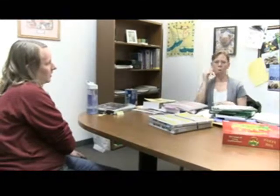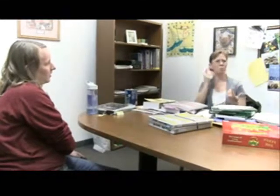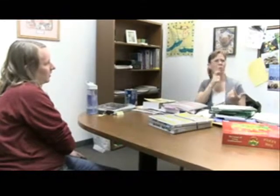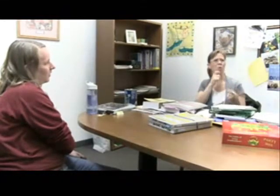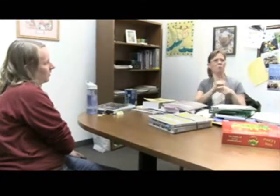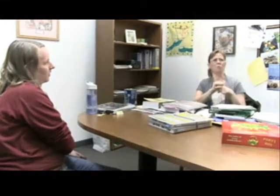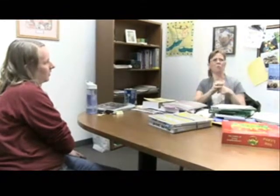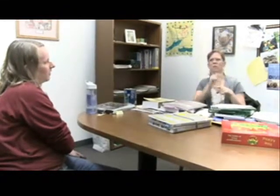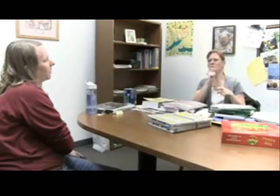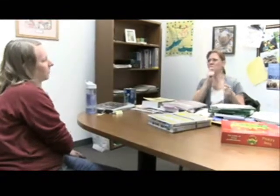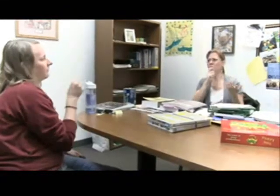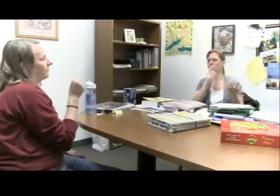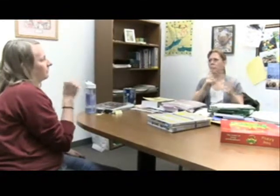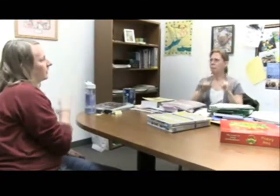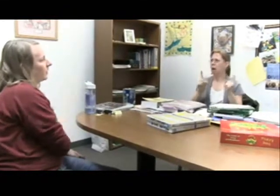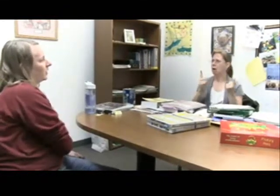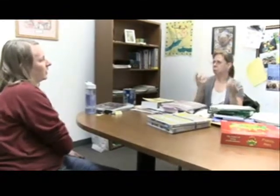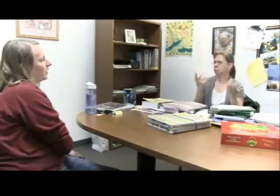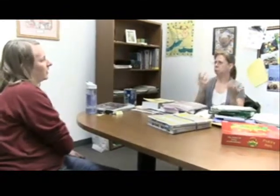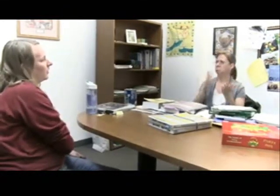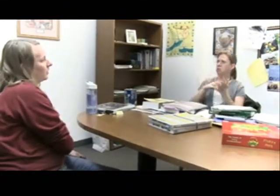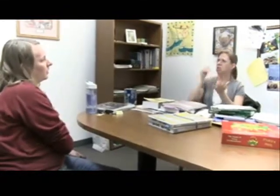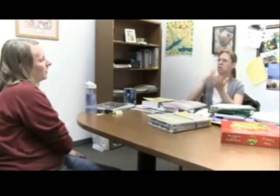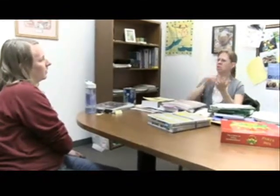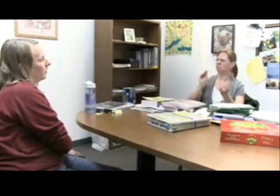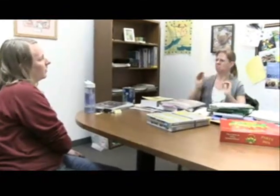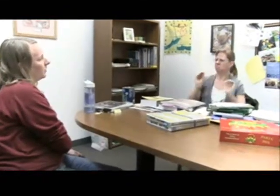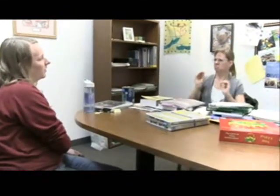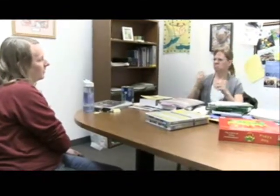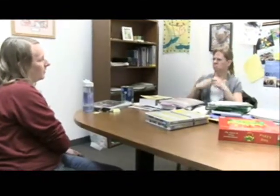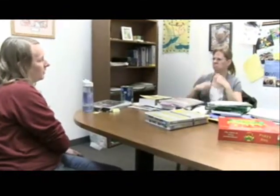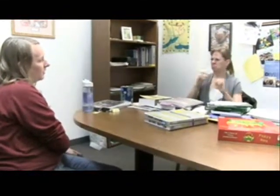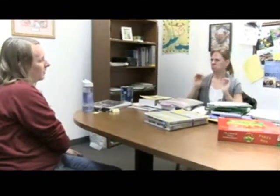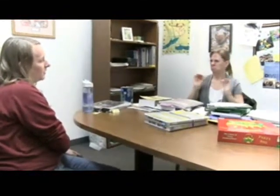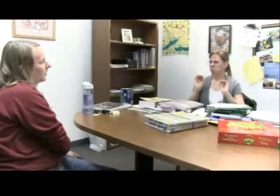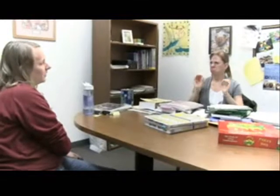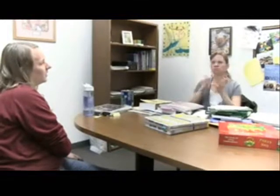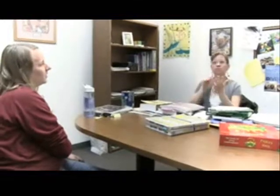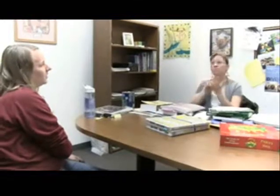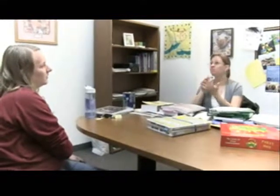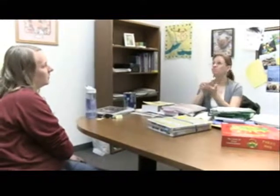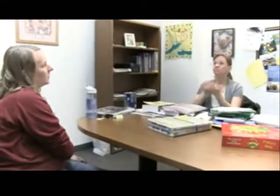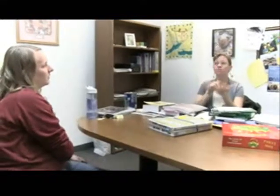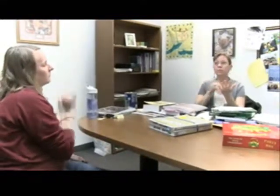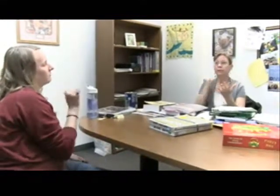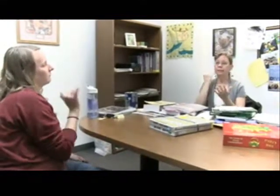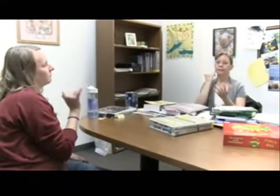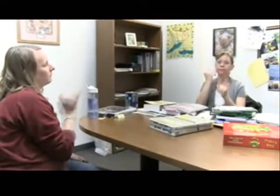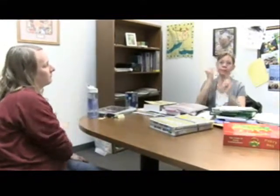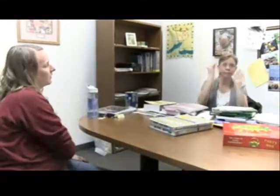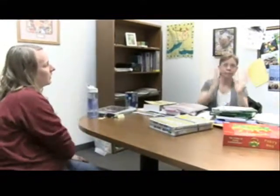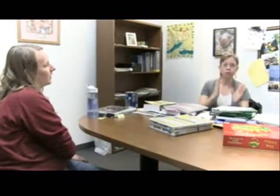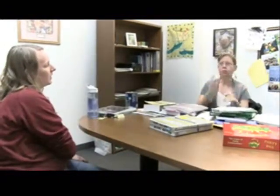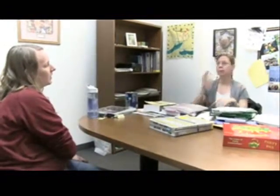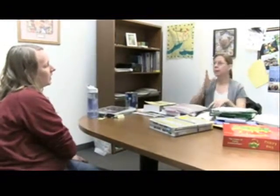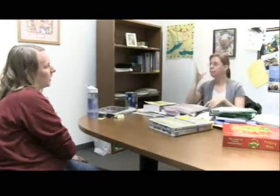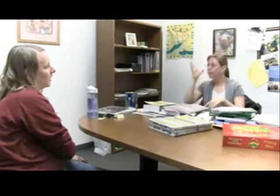If parents don't sign, it is very difficult for the child to learn. However, we've seen that if everyone uses sign language around the child,